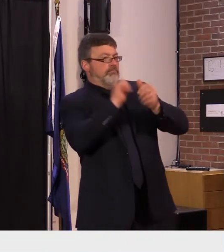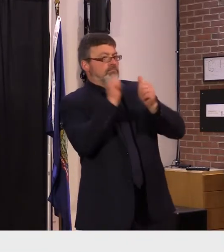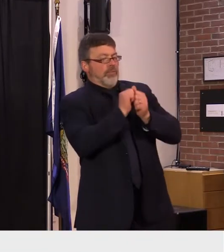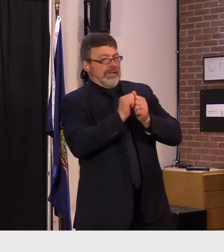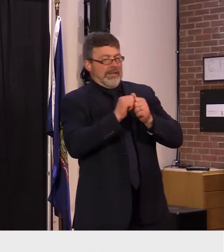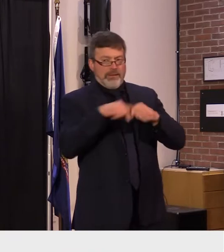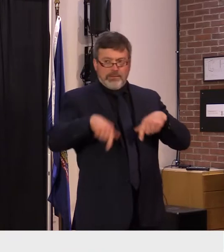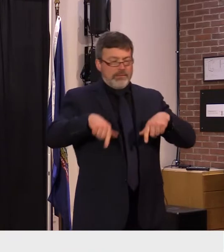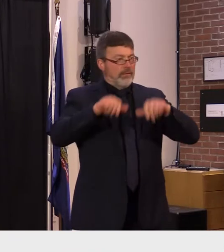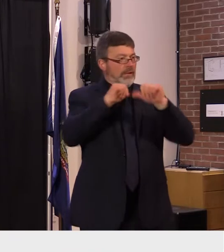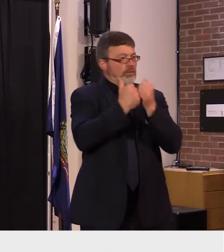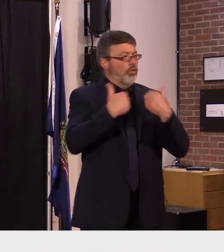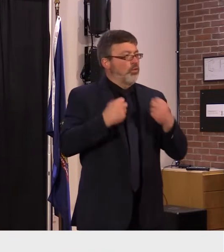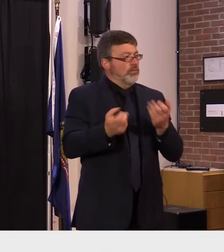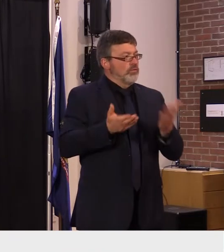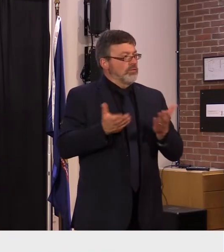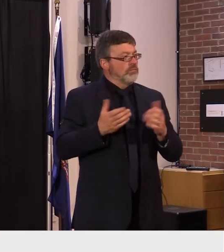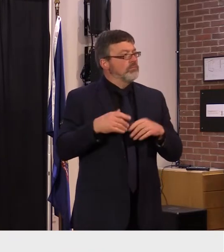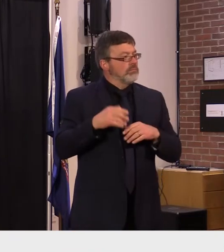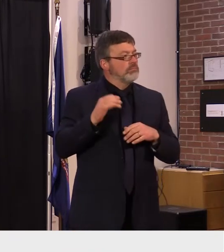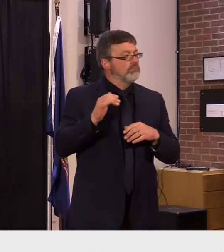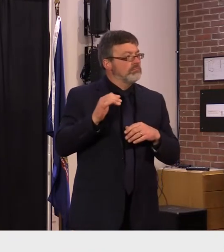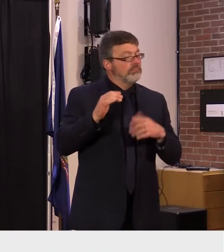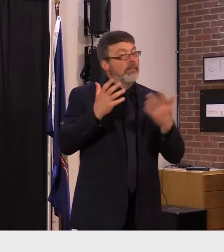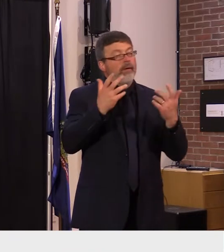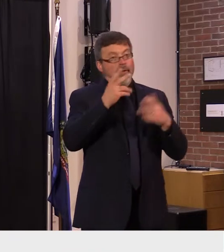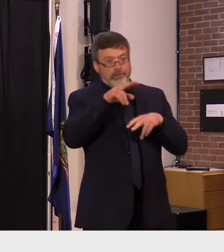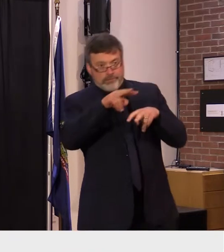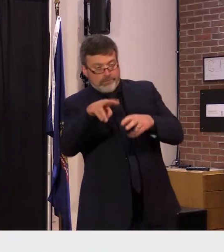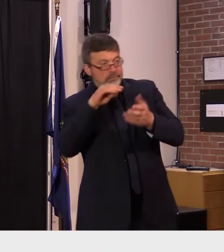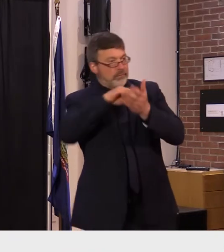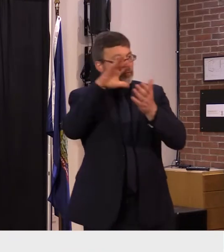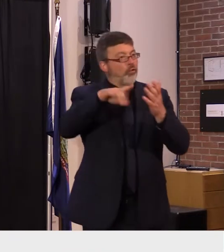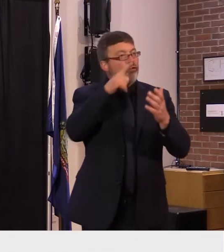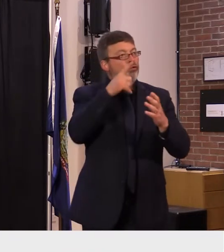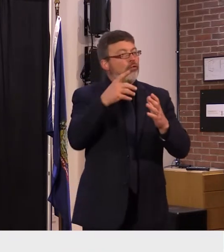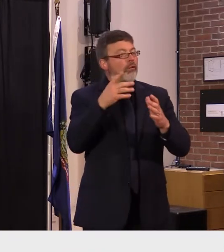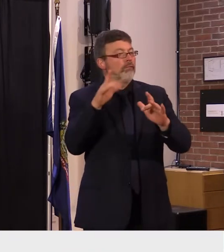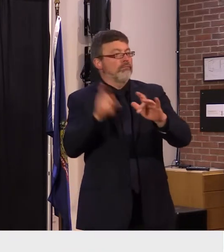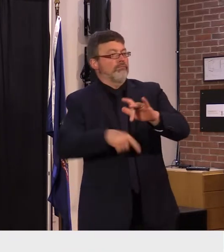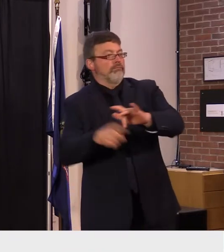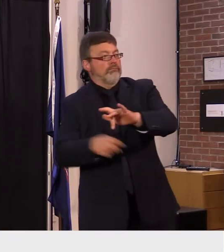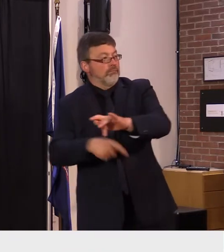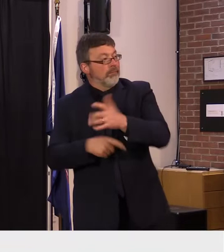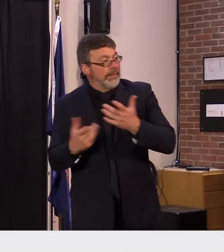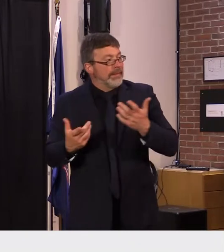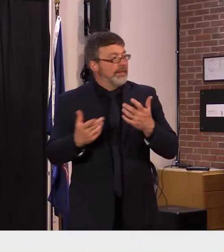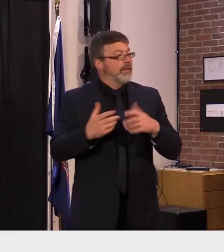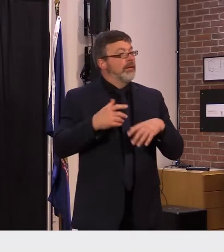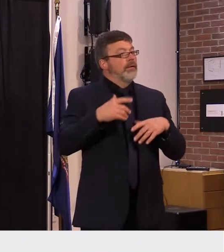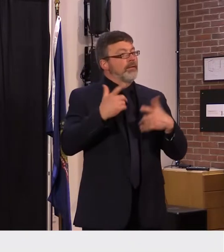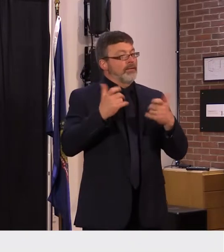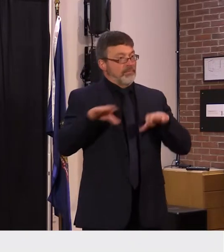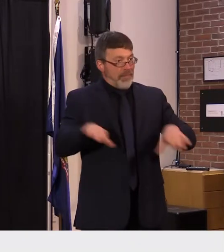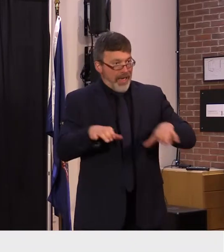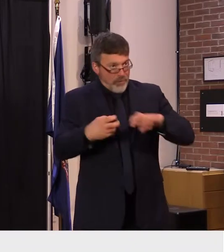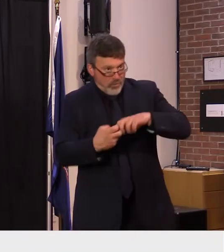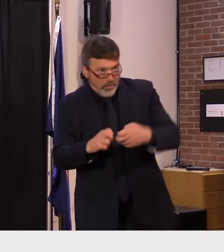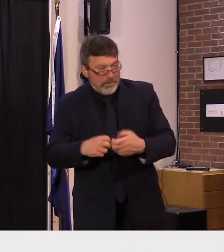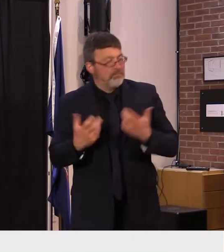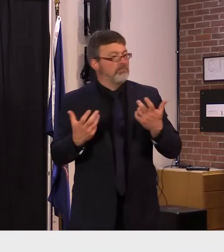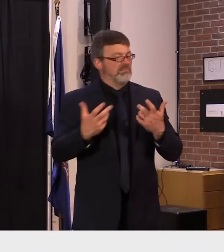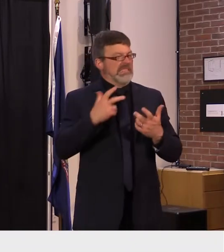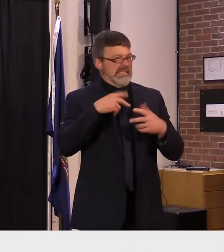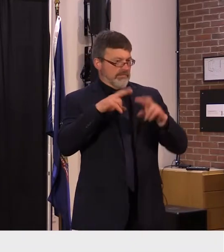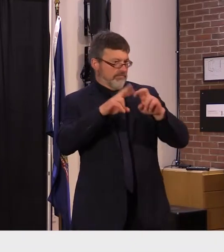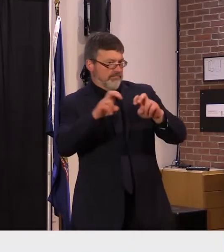truancy rates percent of children with behavioral emotional mental health or developmental conditions by age the